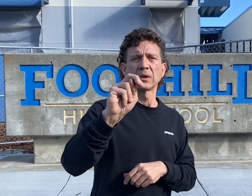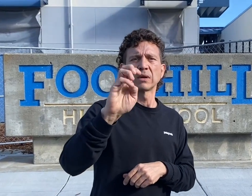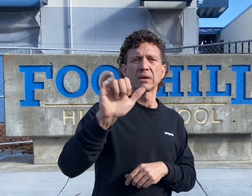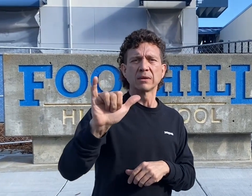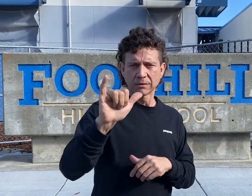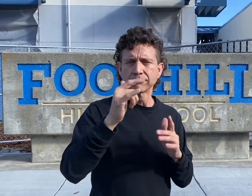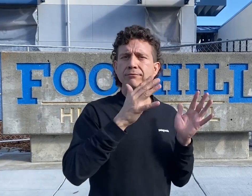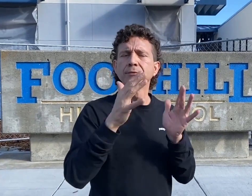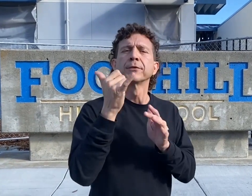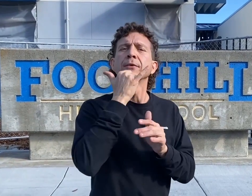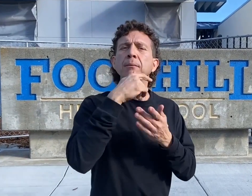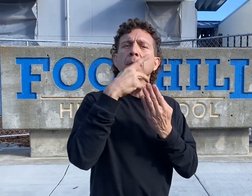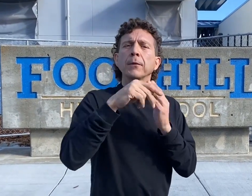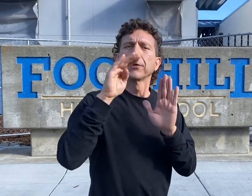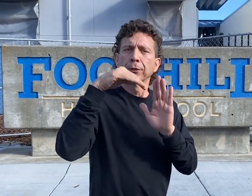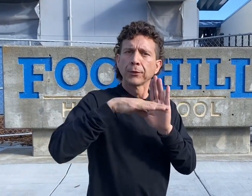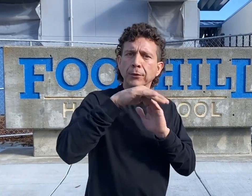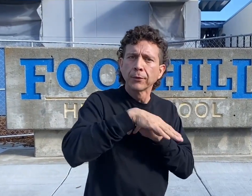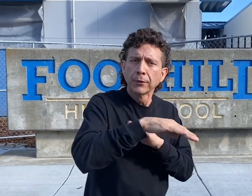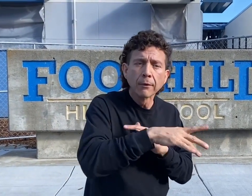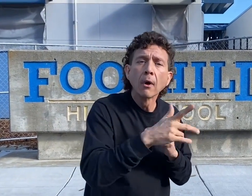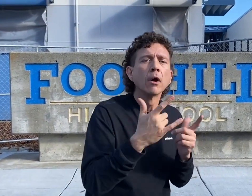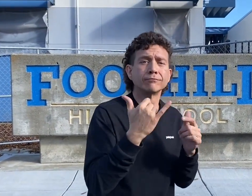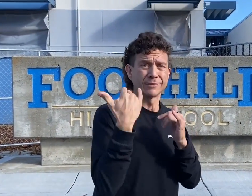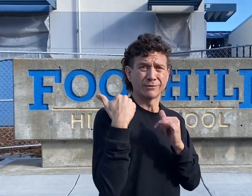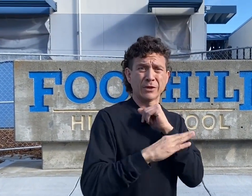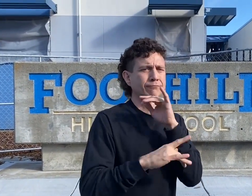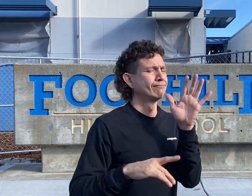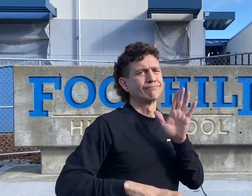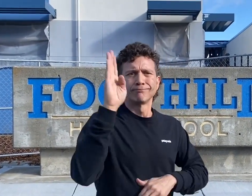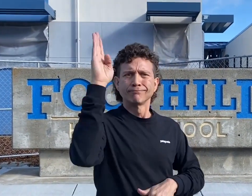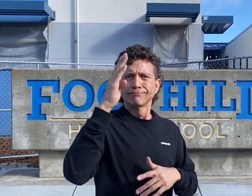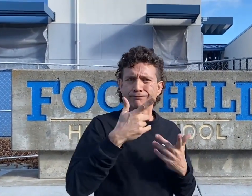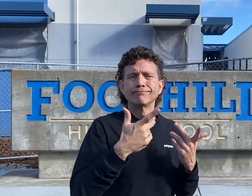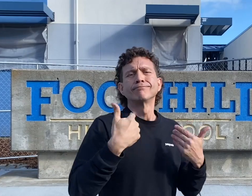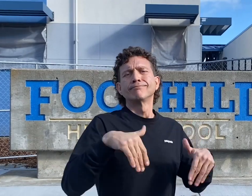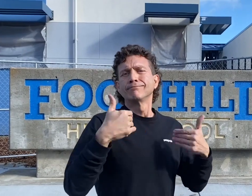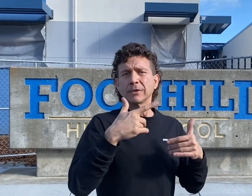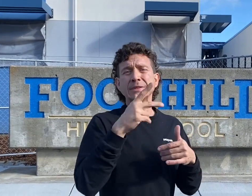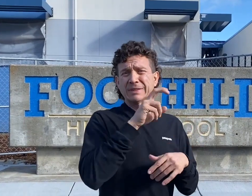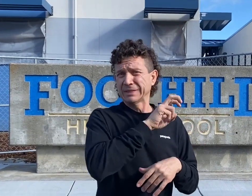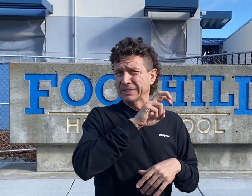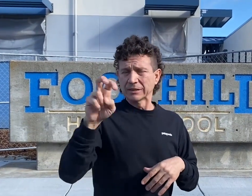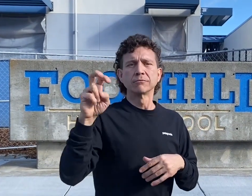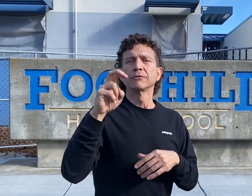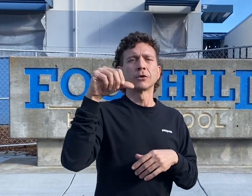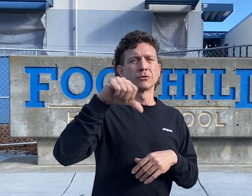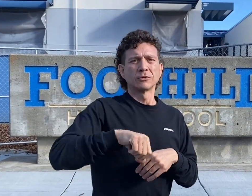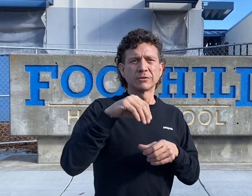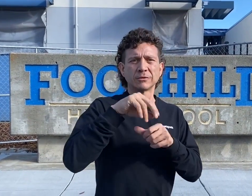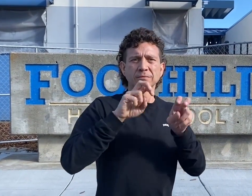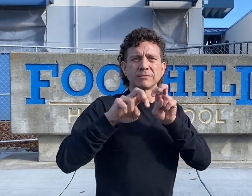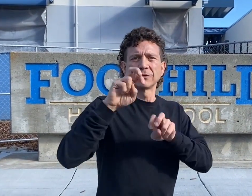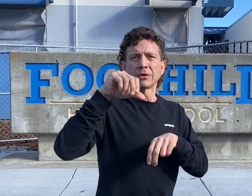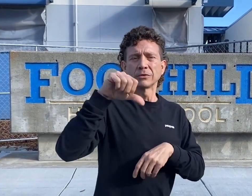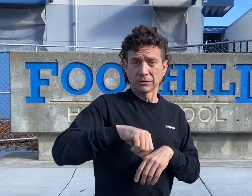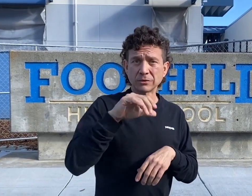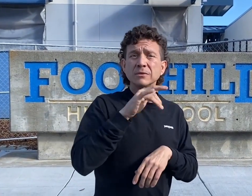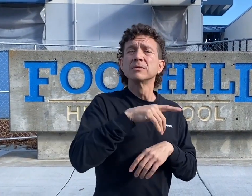For a while, the program started to dip into mediocrity, but this fall, they have soared to the top of the standings. This year, they made it to the NCS